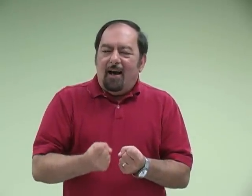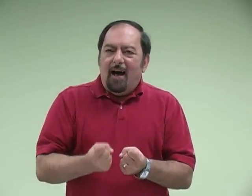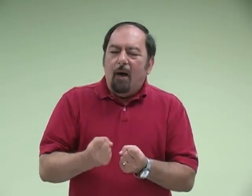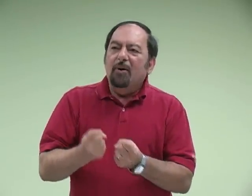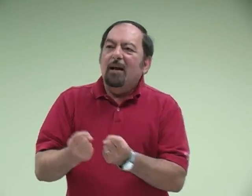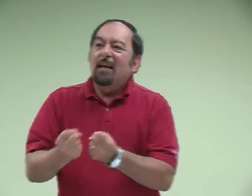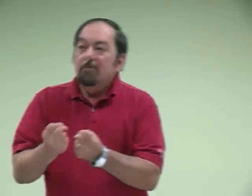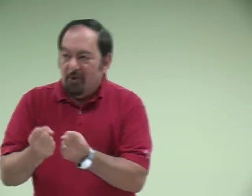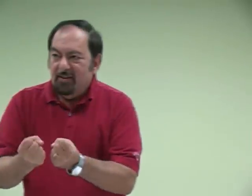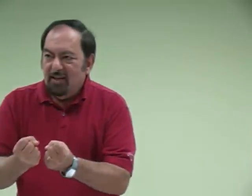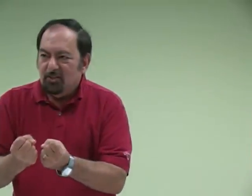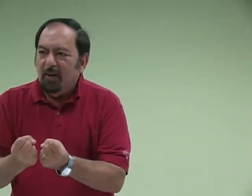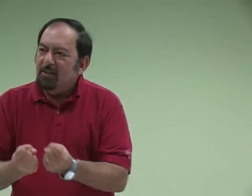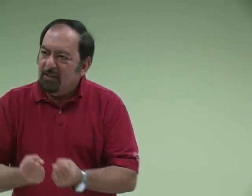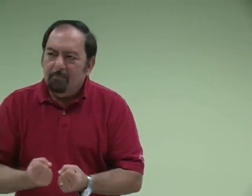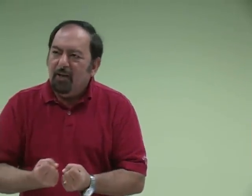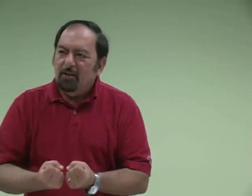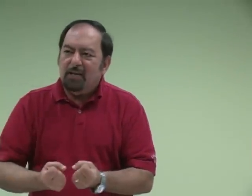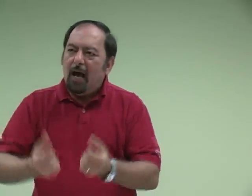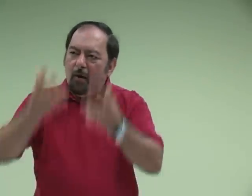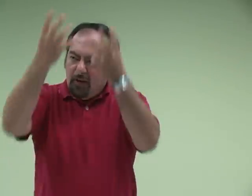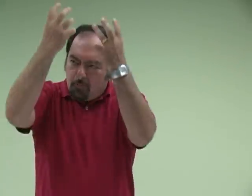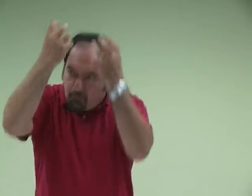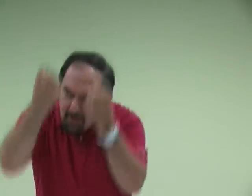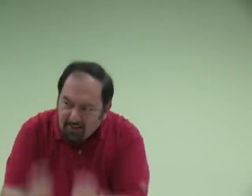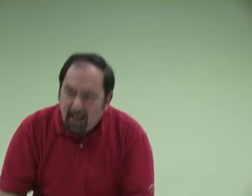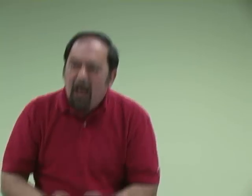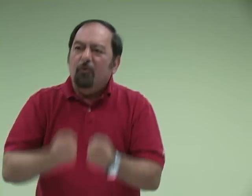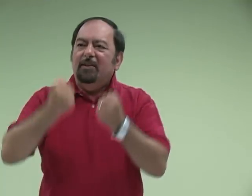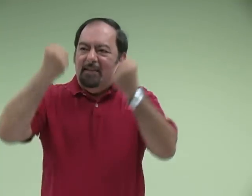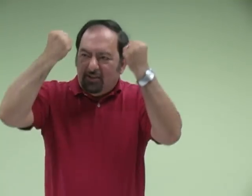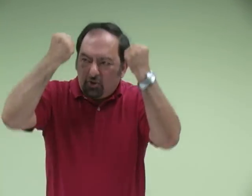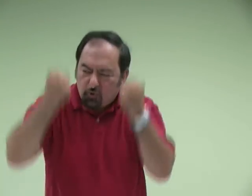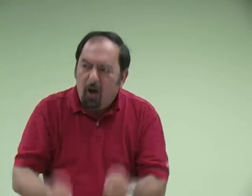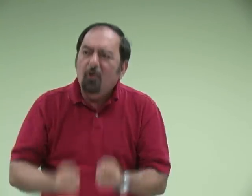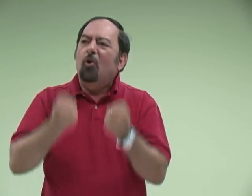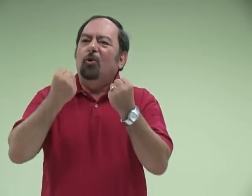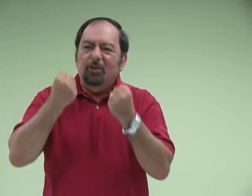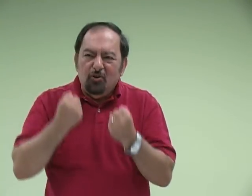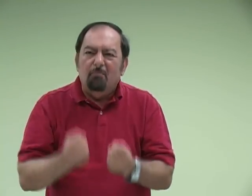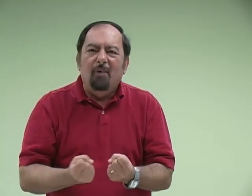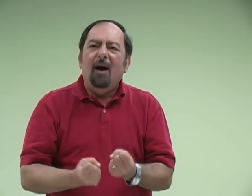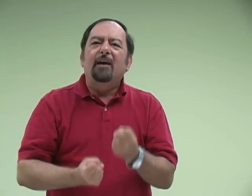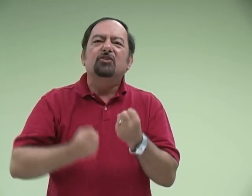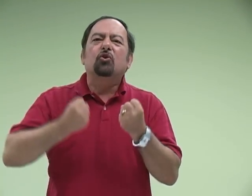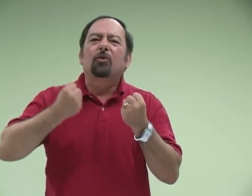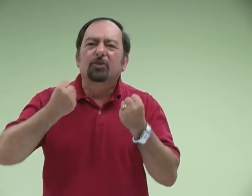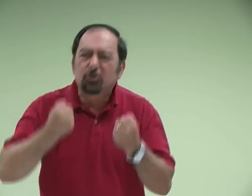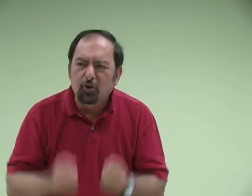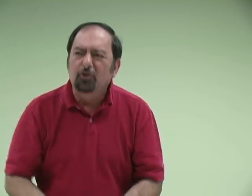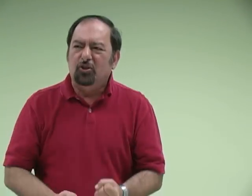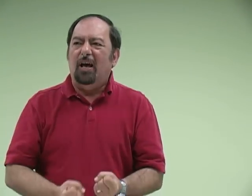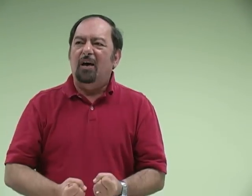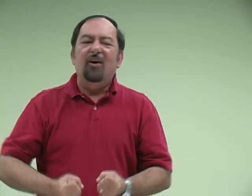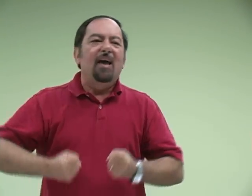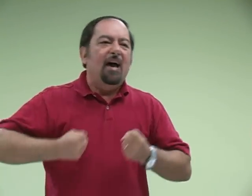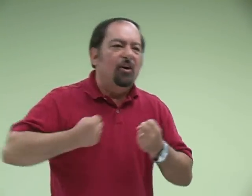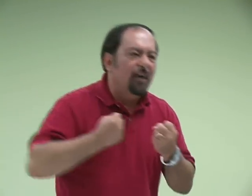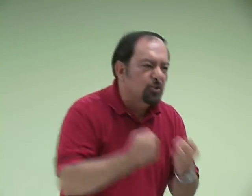I want to labor in this because I want to bring down that stronghold in your mind. It's called the church life and her